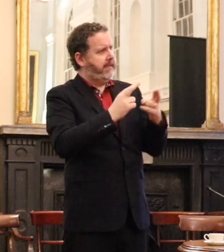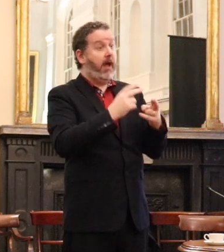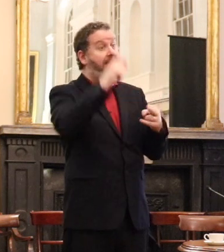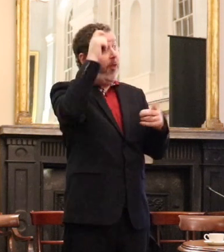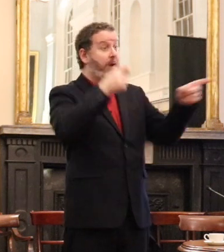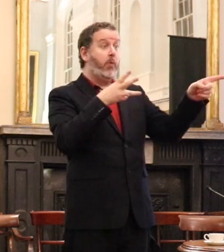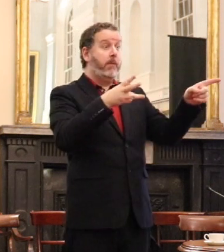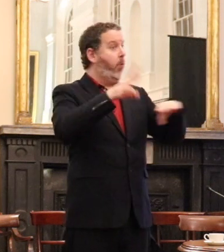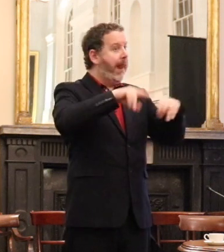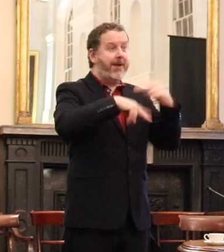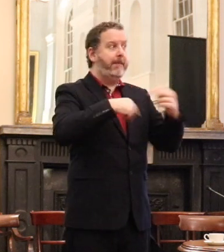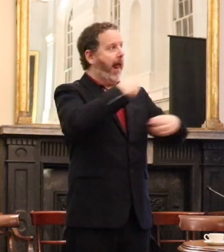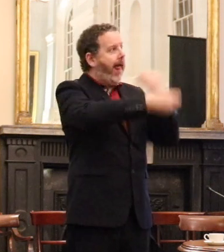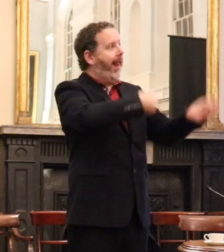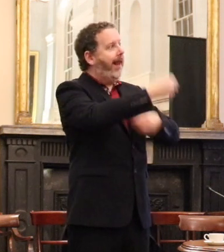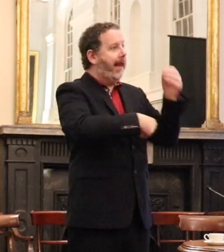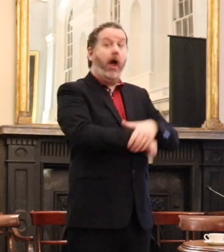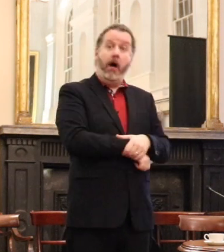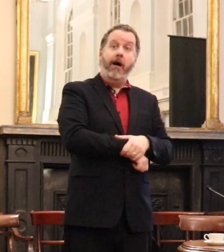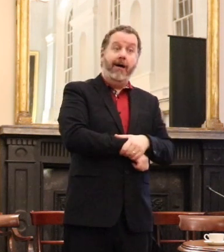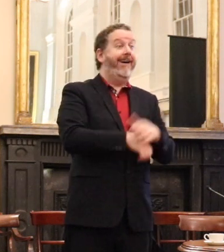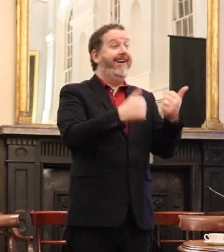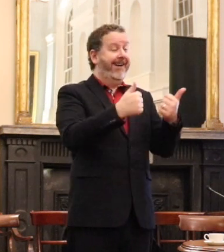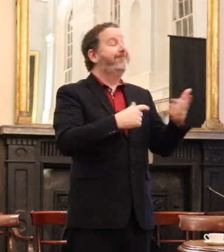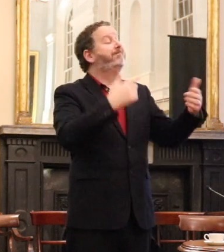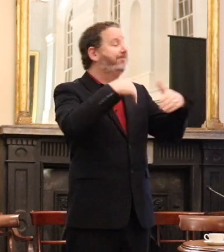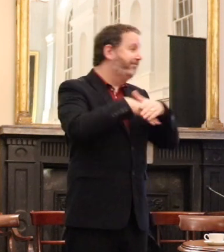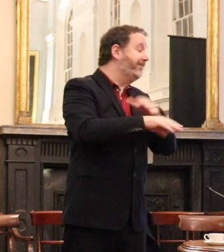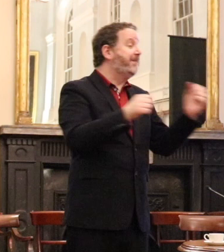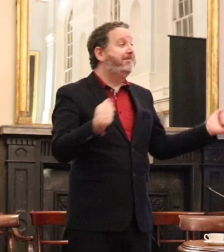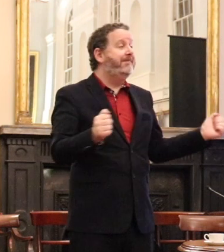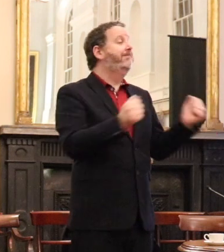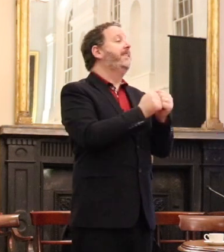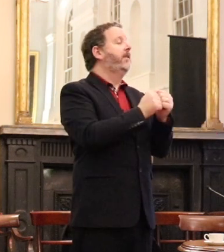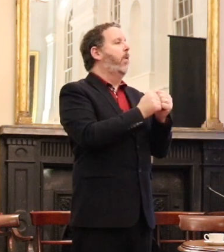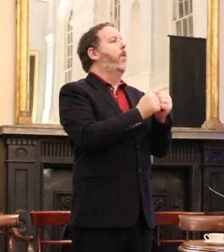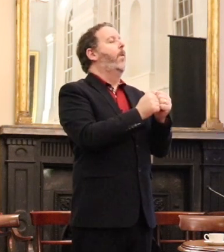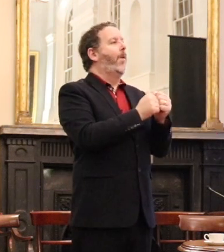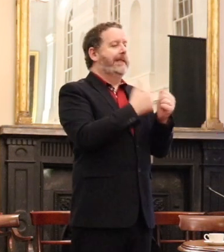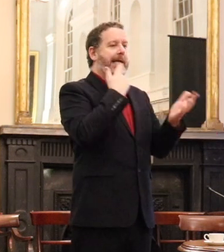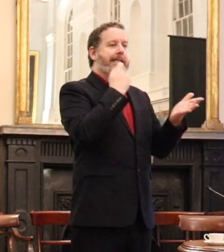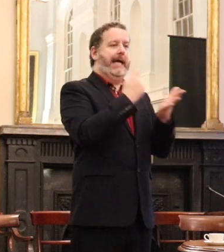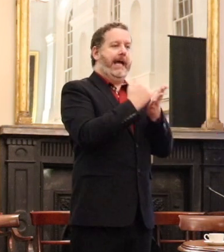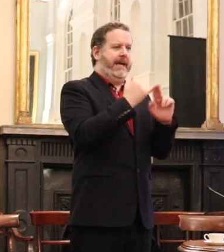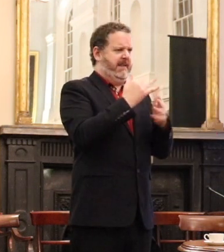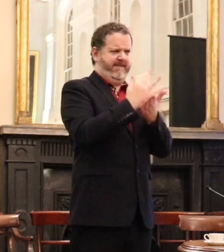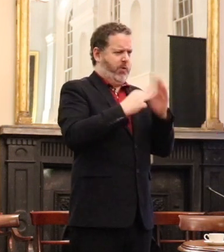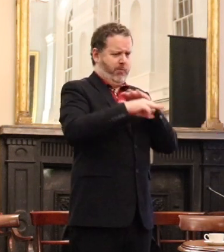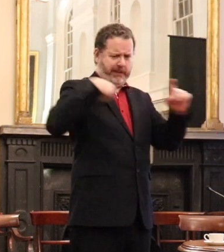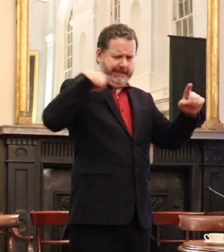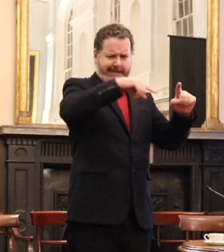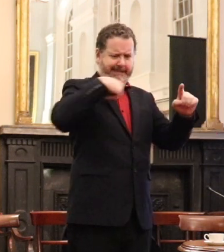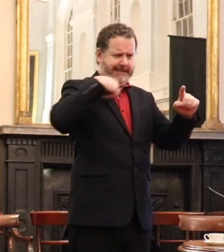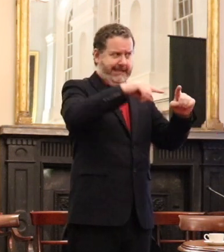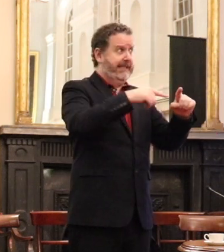Now, my then experience was the feeling that for the second time in a number of months I was leaving a minister's office while